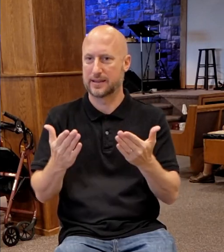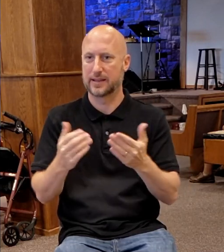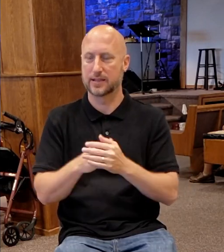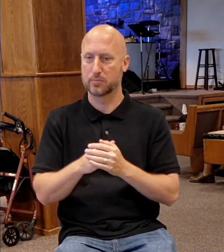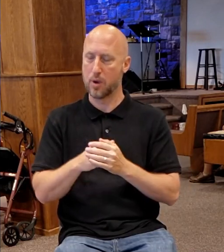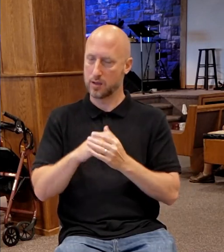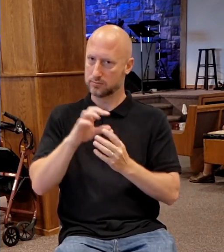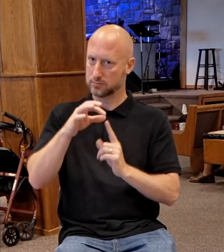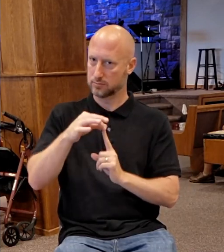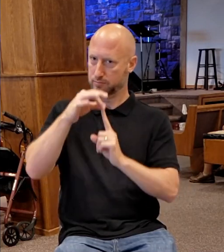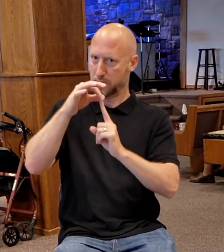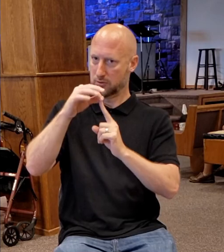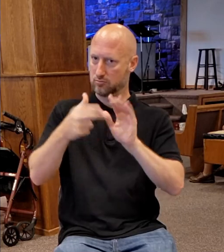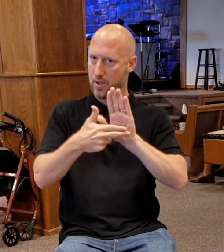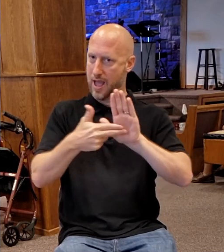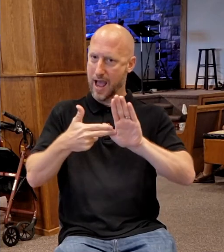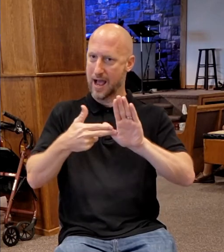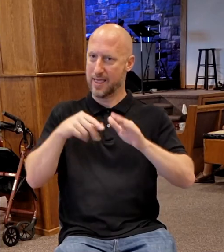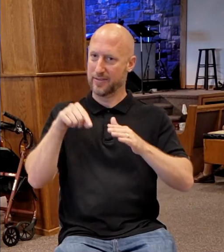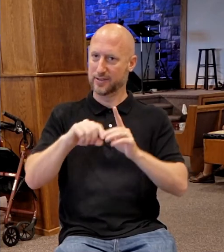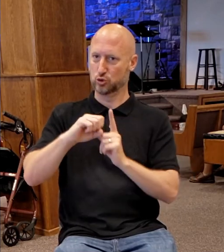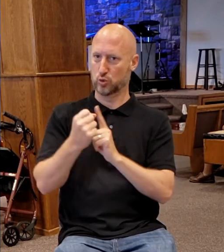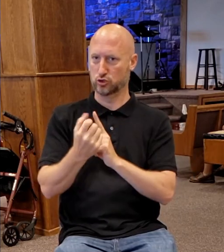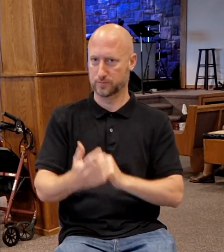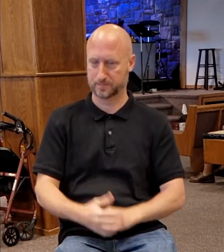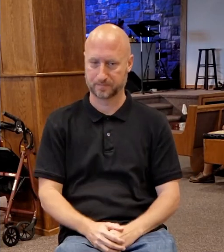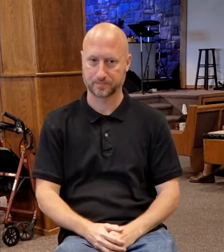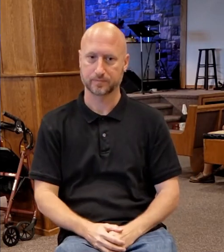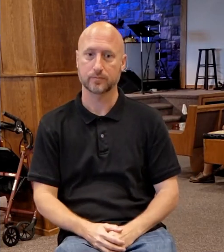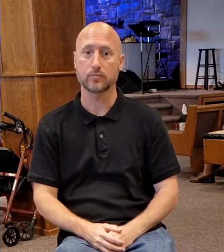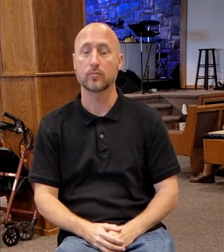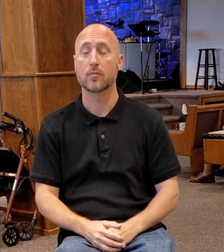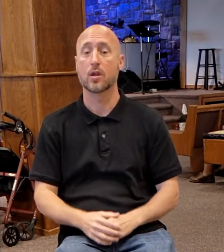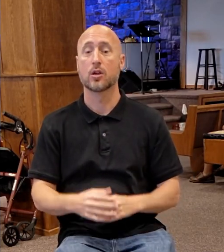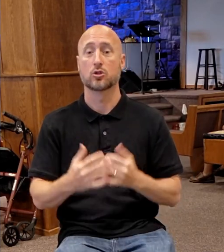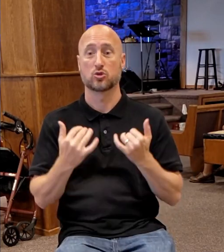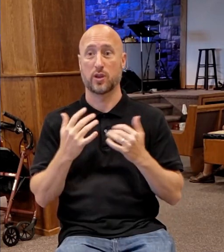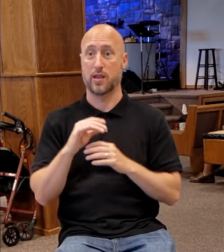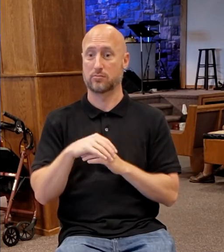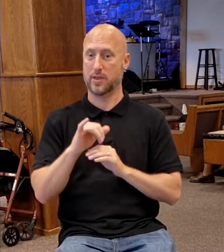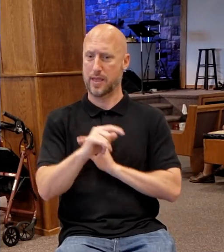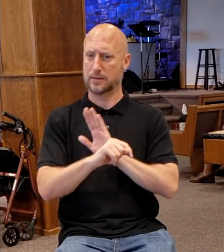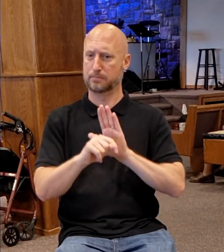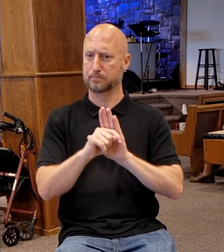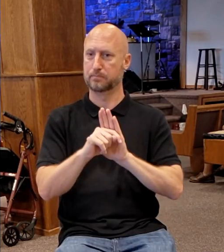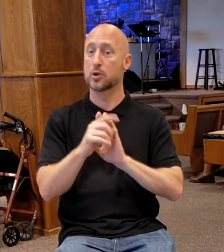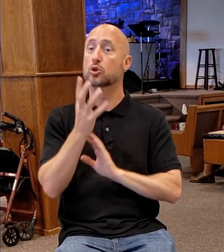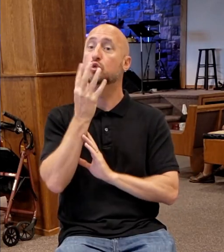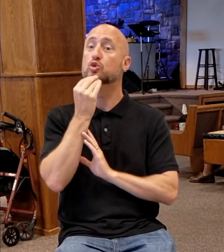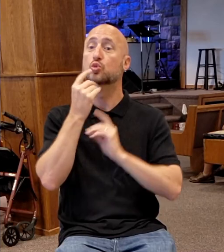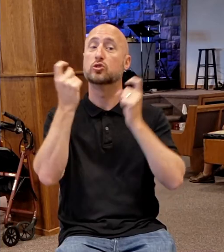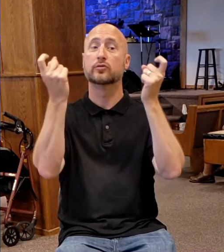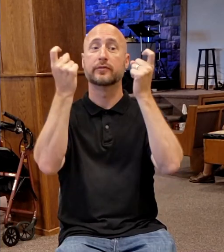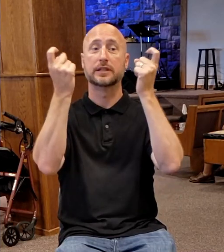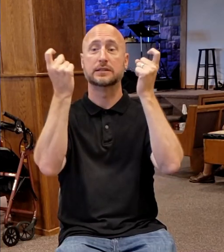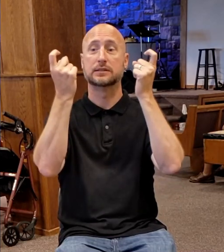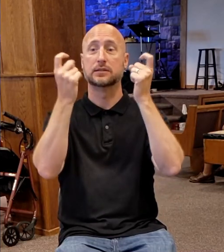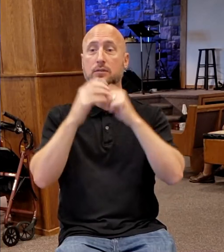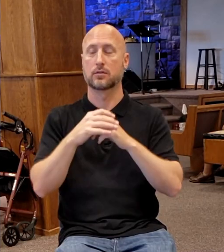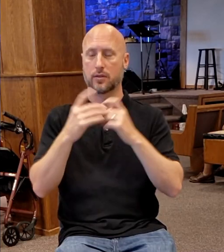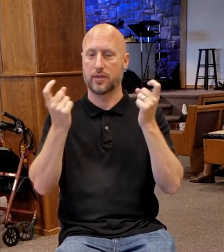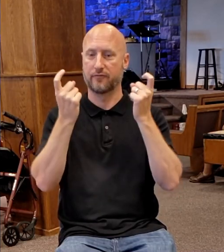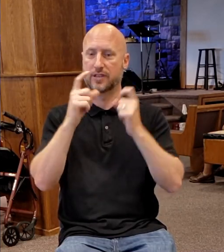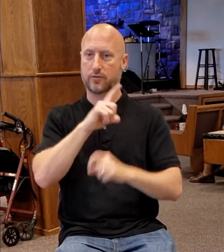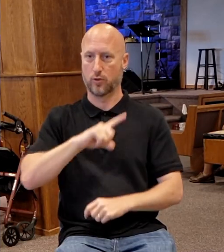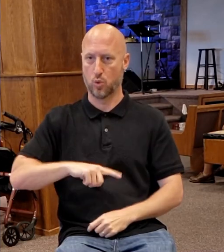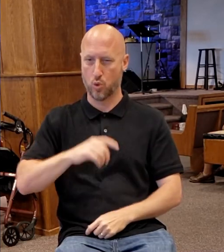We're told in the second verse that it was the time of the Jews' feast, called the Feast of the Lord in the Old Testament,